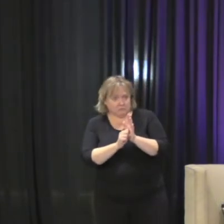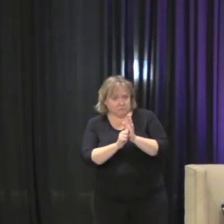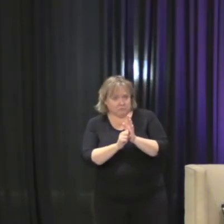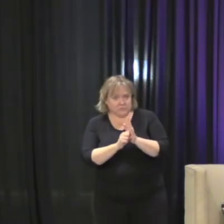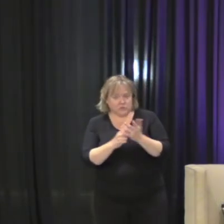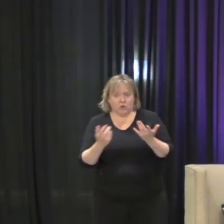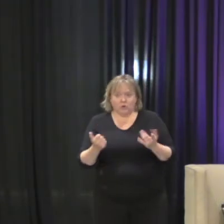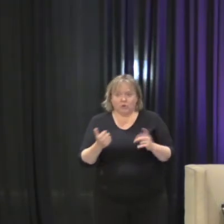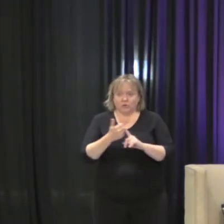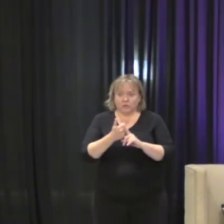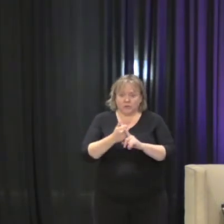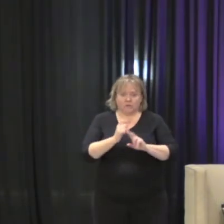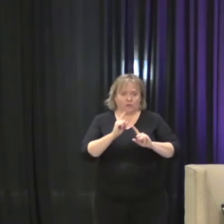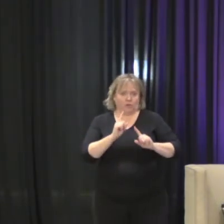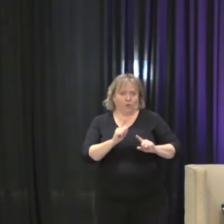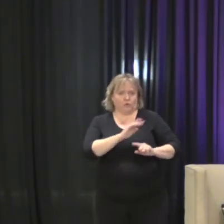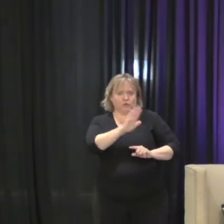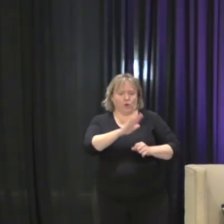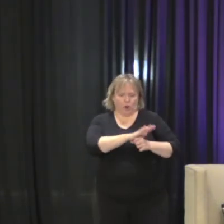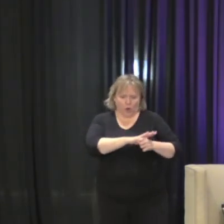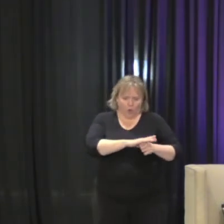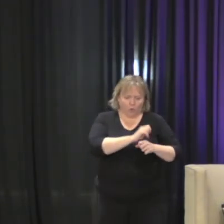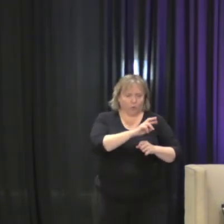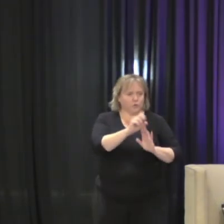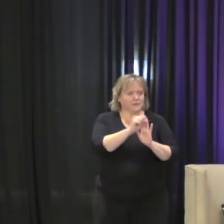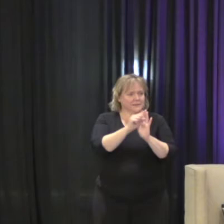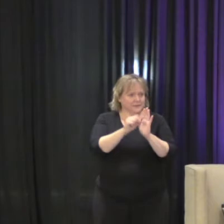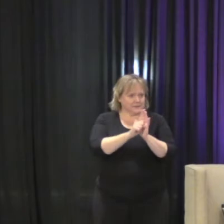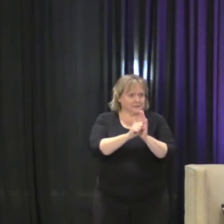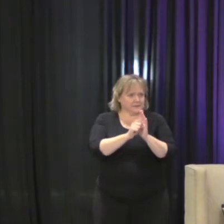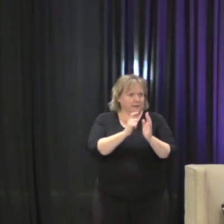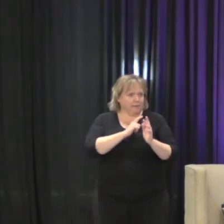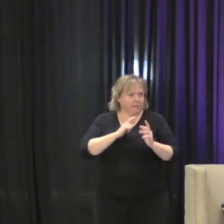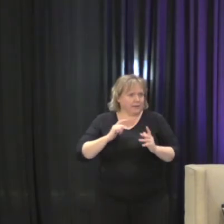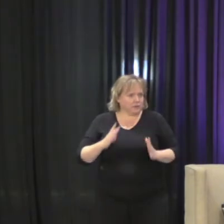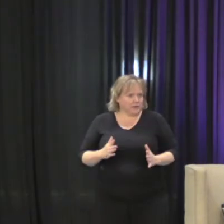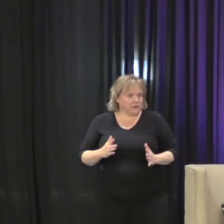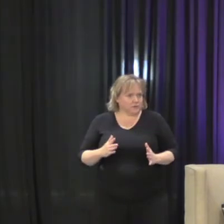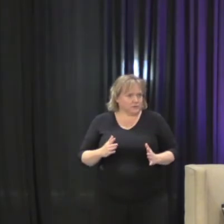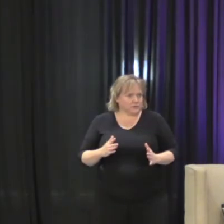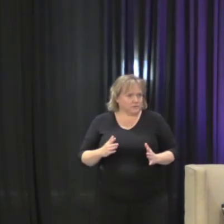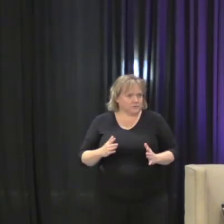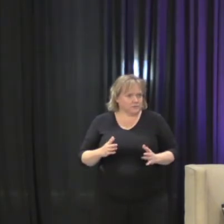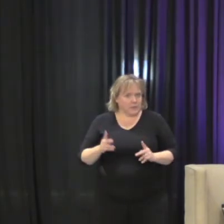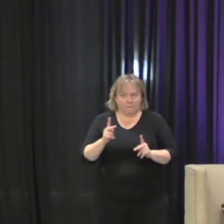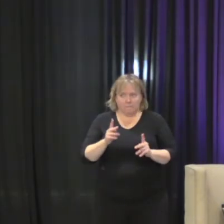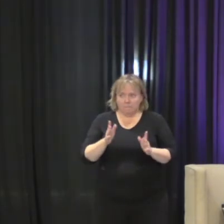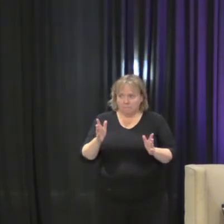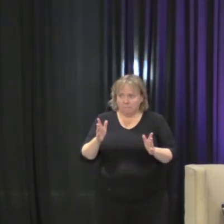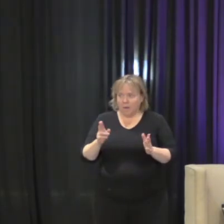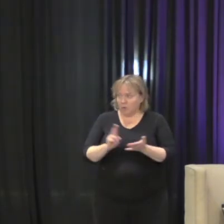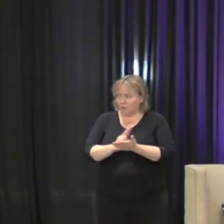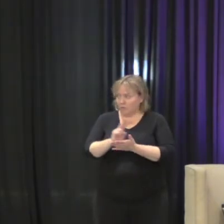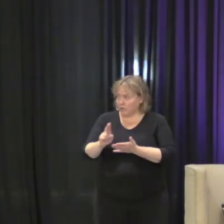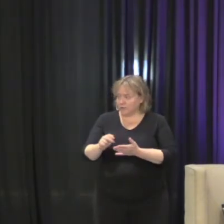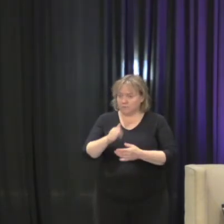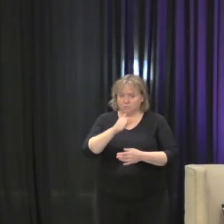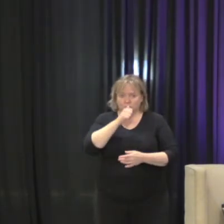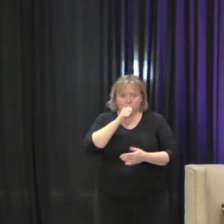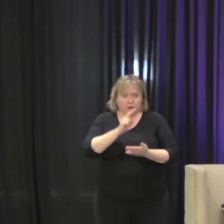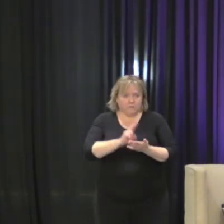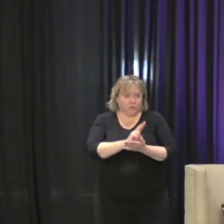local legislators, state legislators, public university systems, private universities,